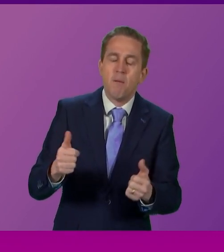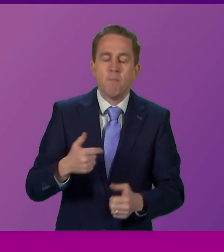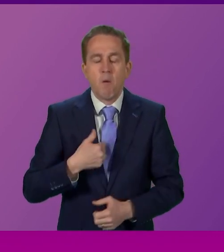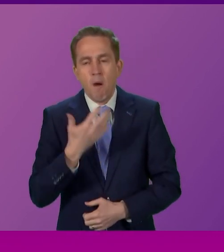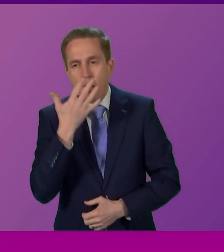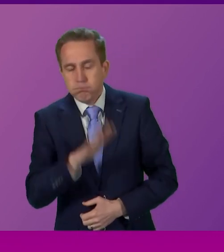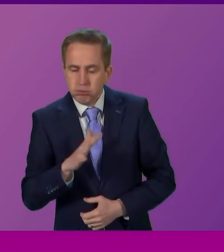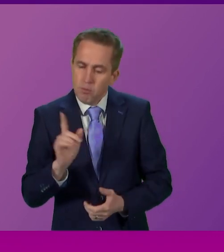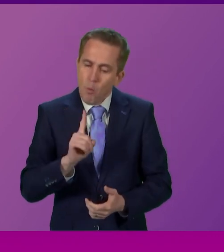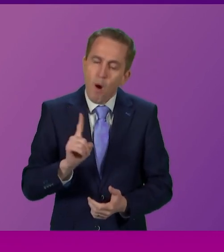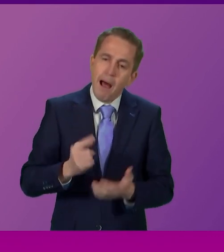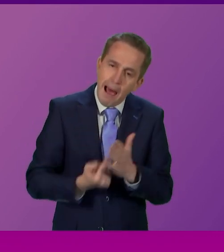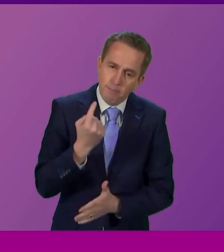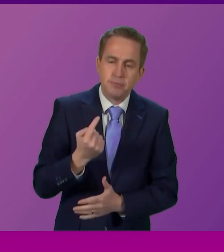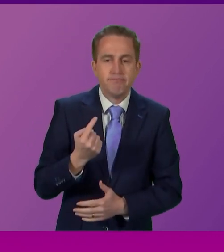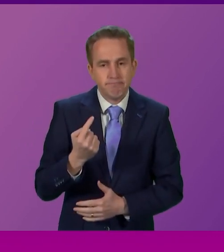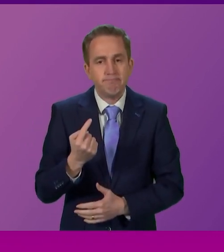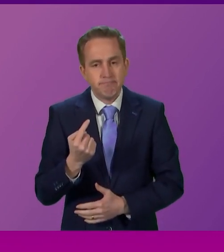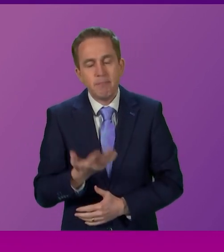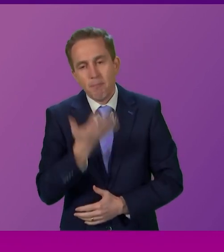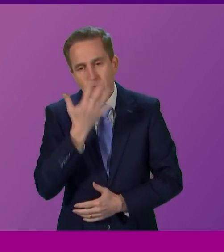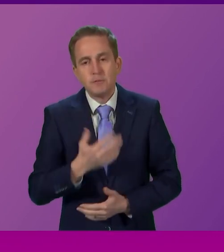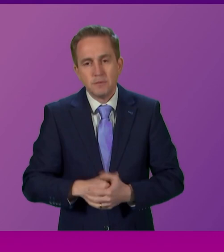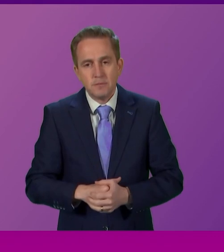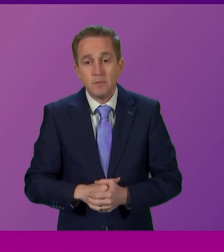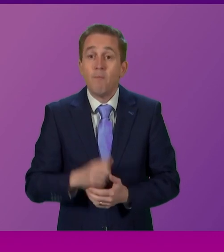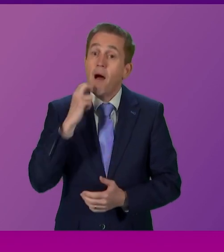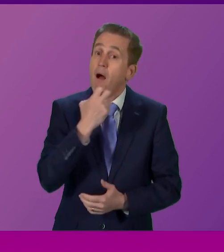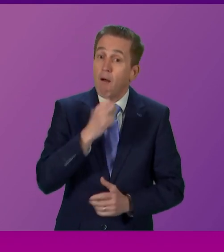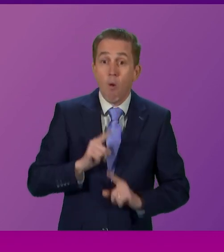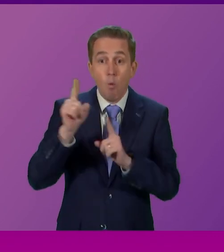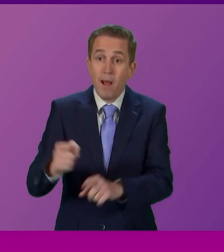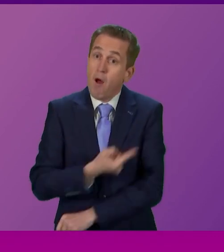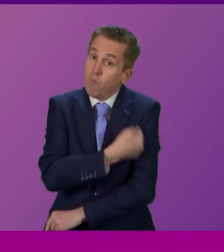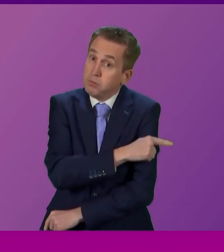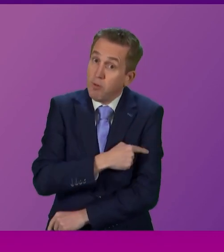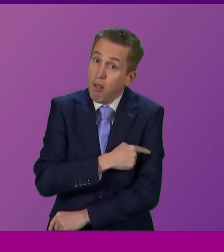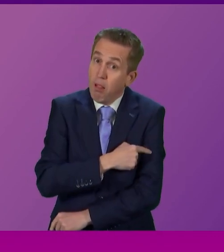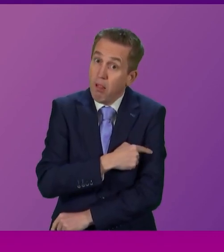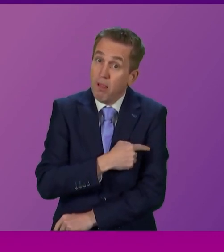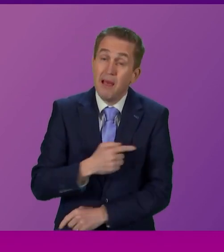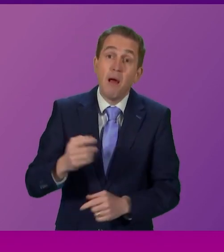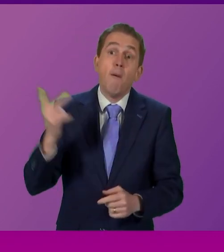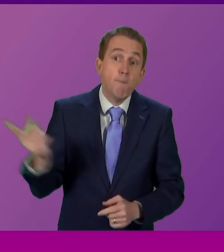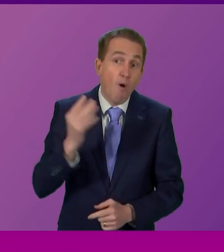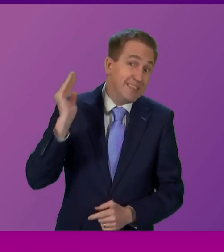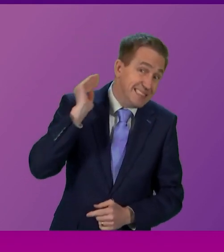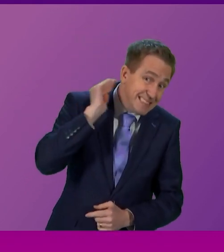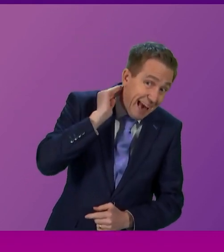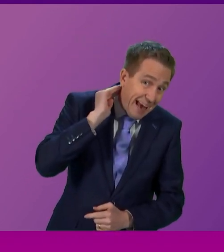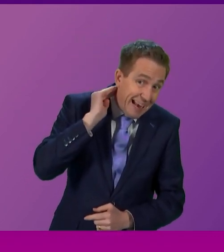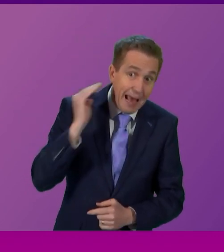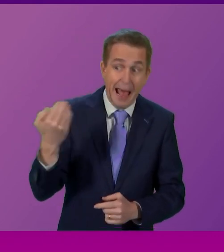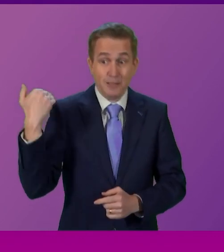put through. On reaching the hospital, her uncle was found to have broken his neck and shoulder in two places.